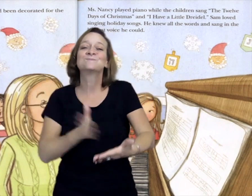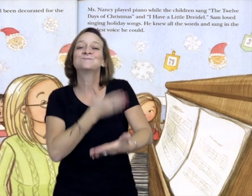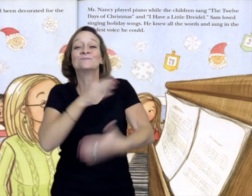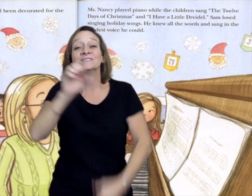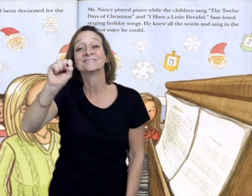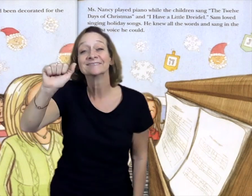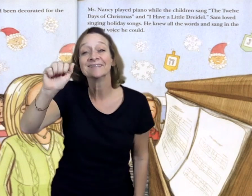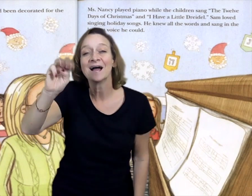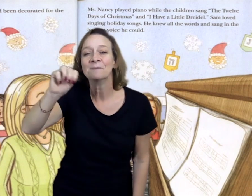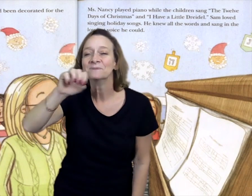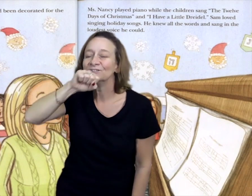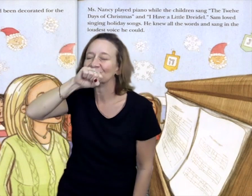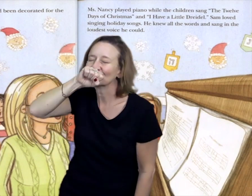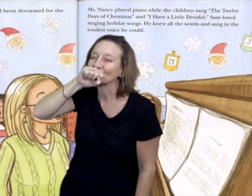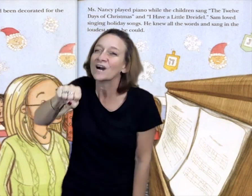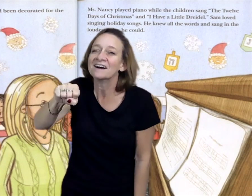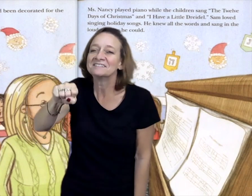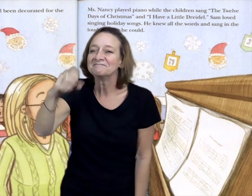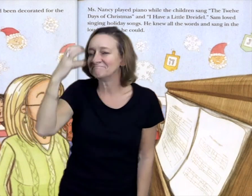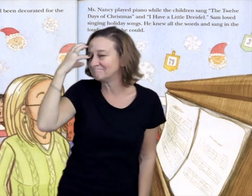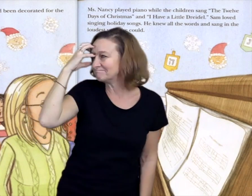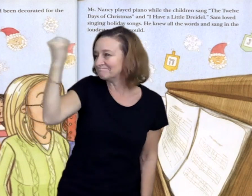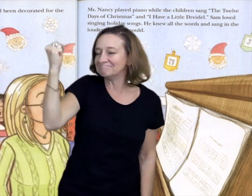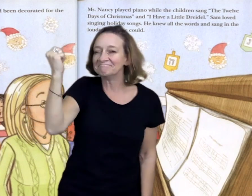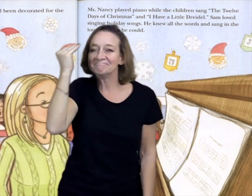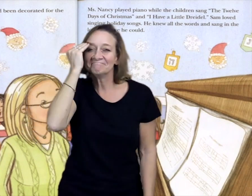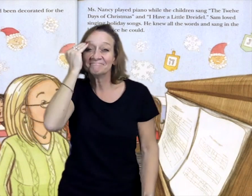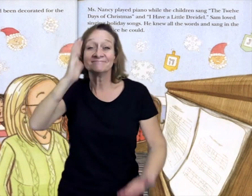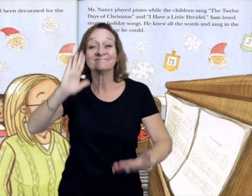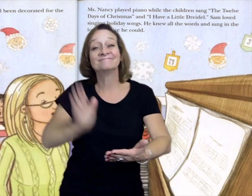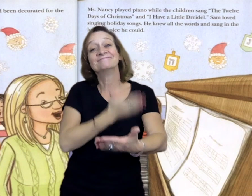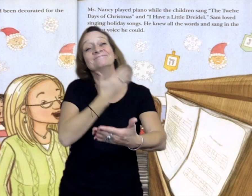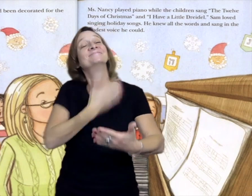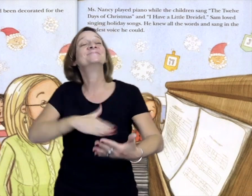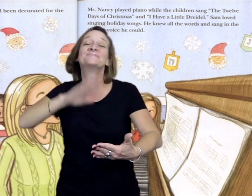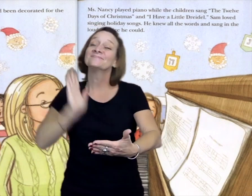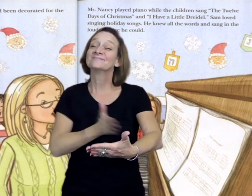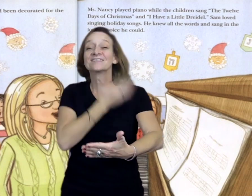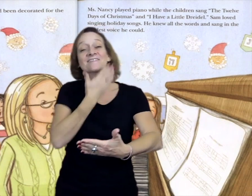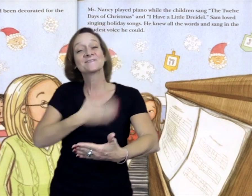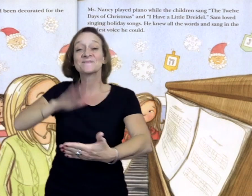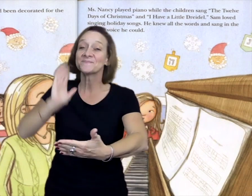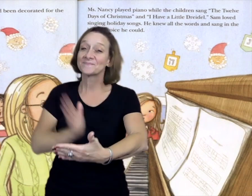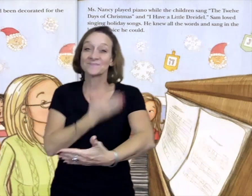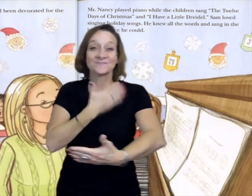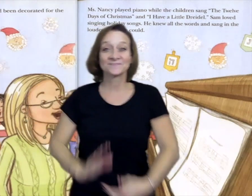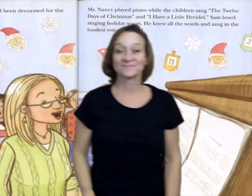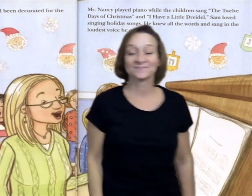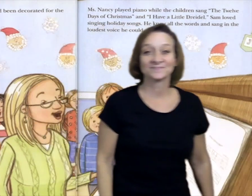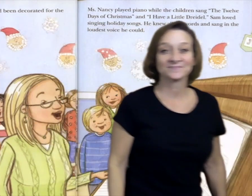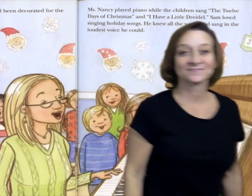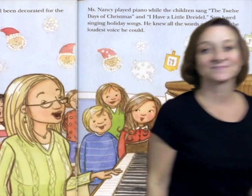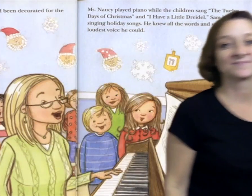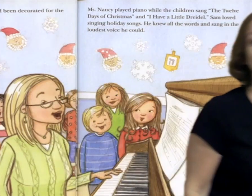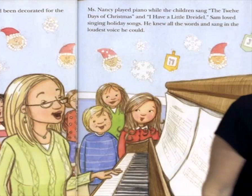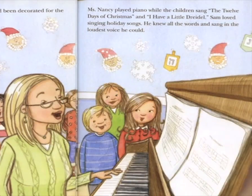Sam loved singing holiday songs. He knew all the words and sang in the loudest voice he could.